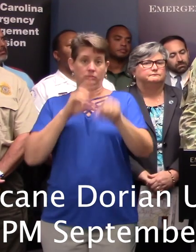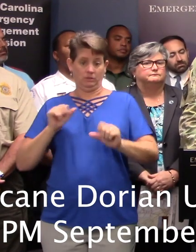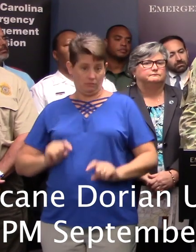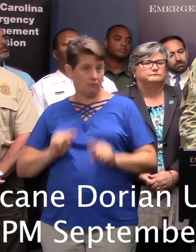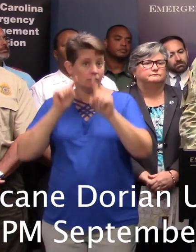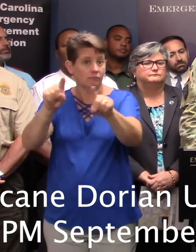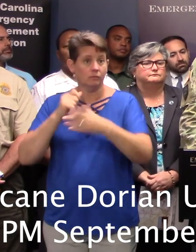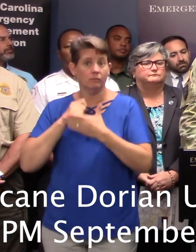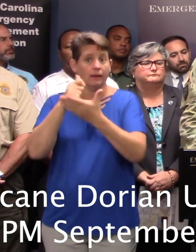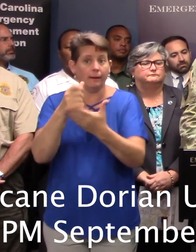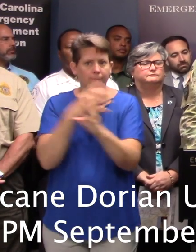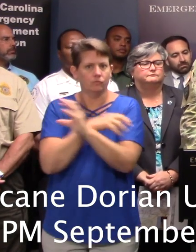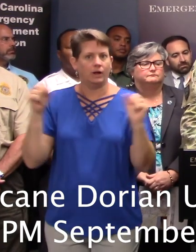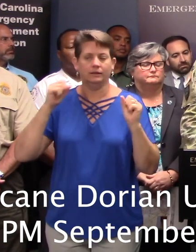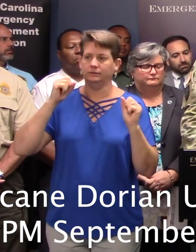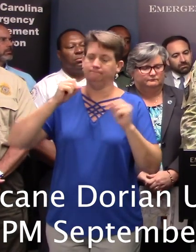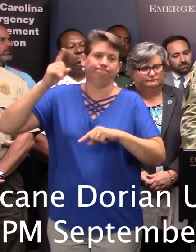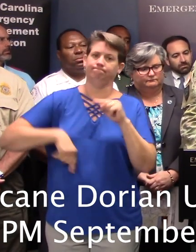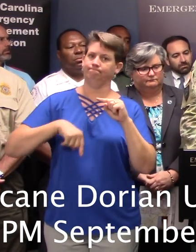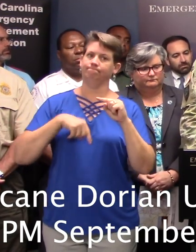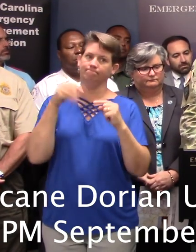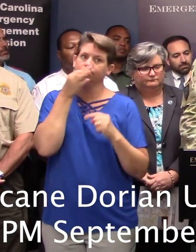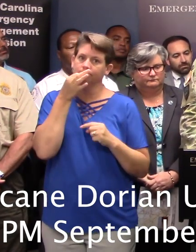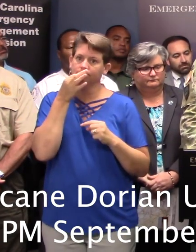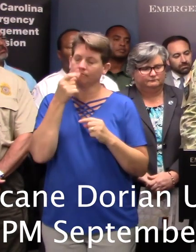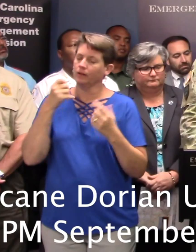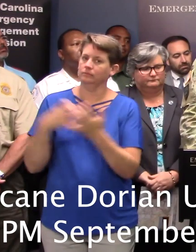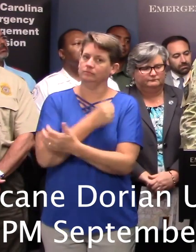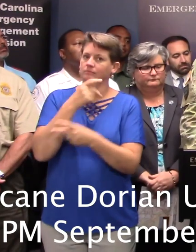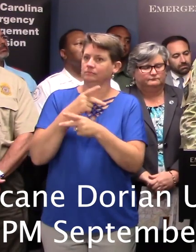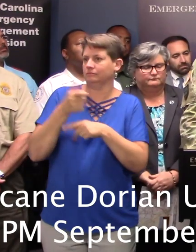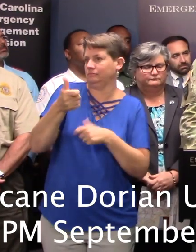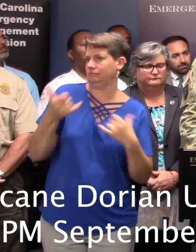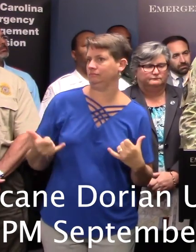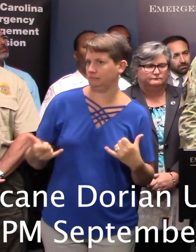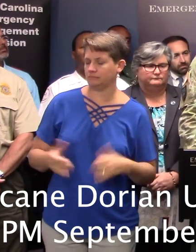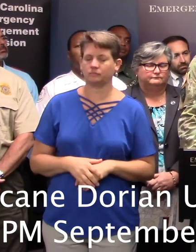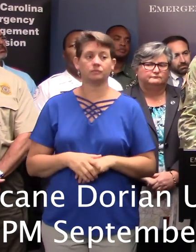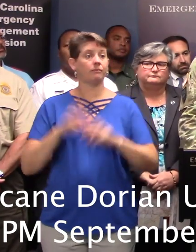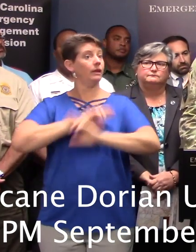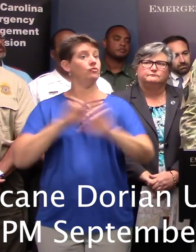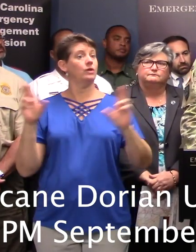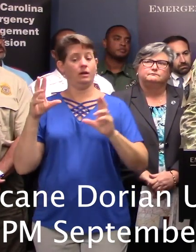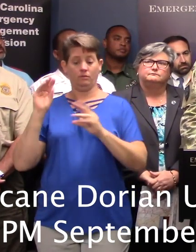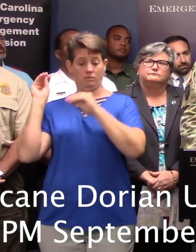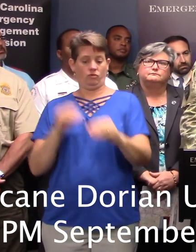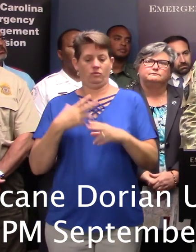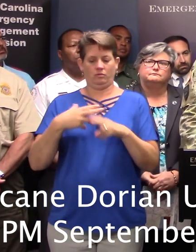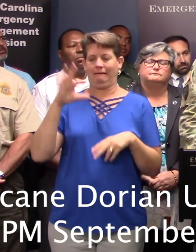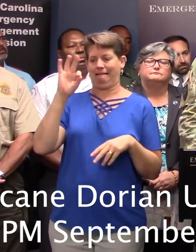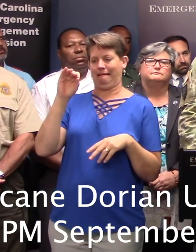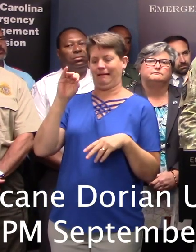make those kind of rescues. So take the time to do so. In preparation for the storm, we have moved in 90 what we call high-water